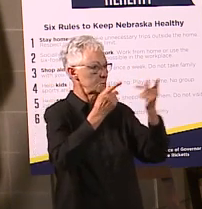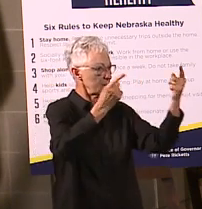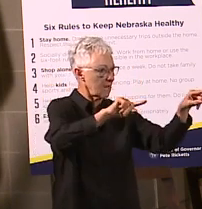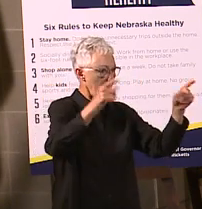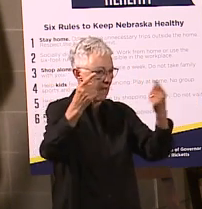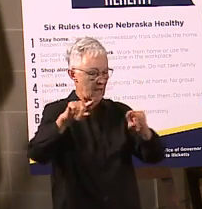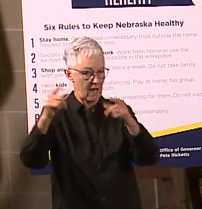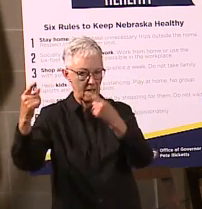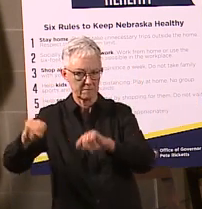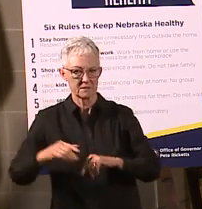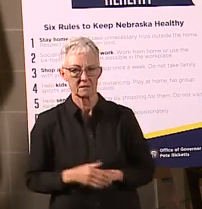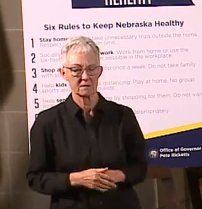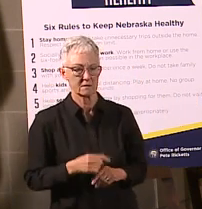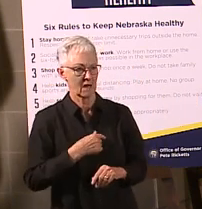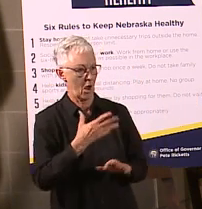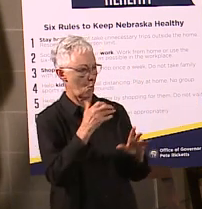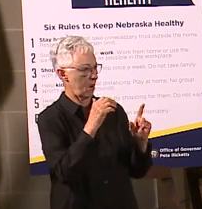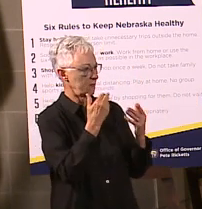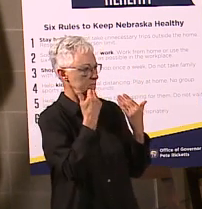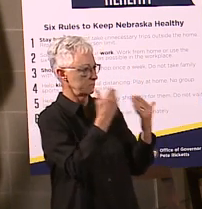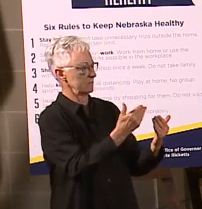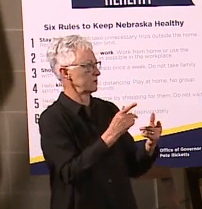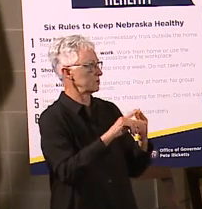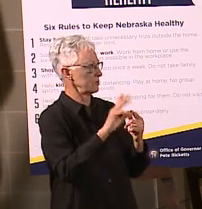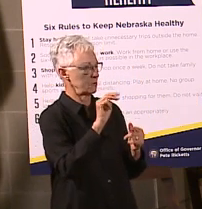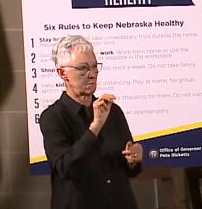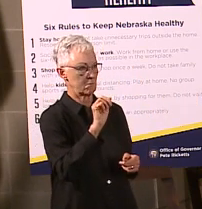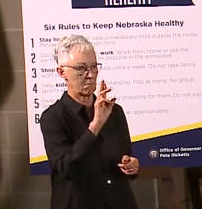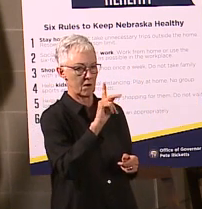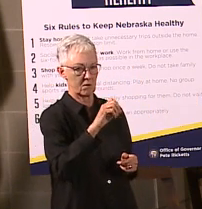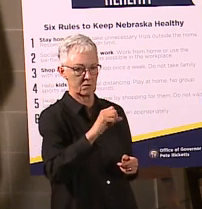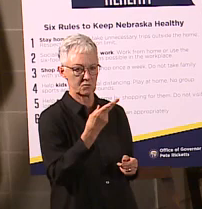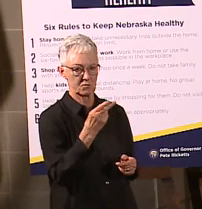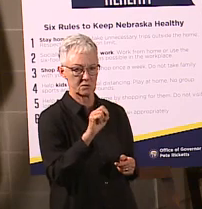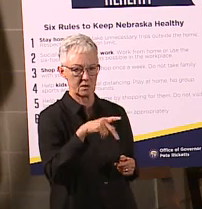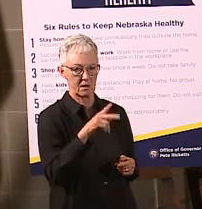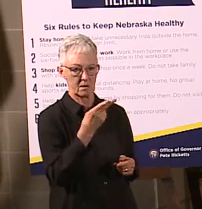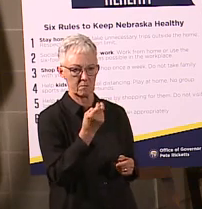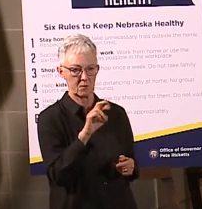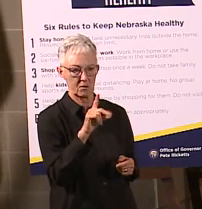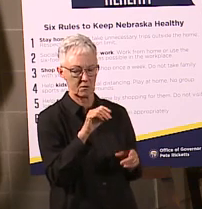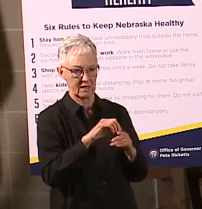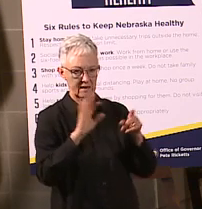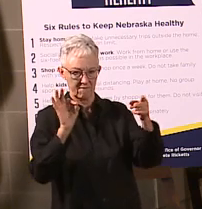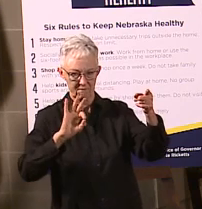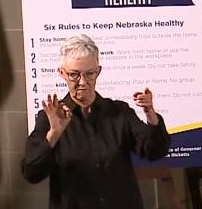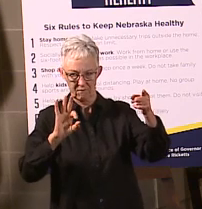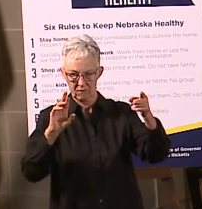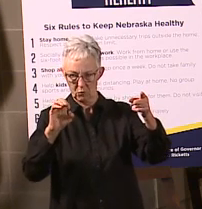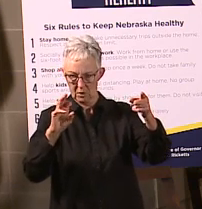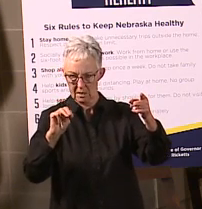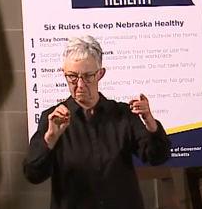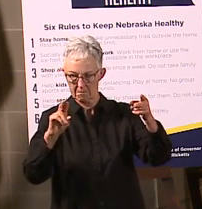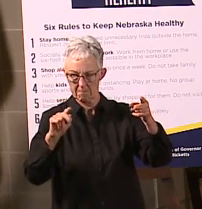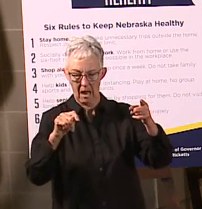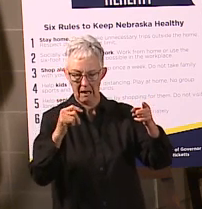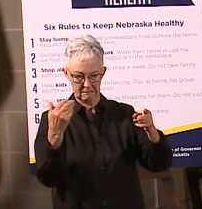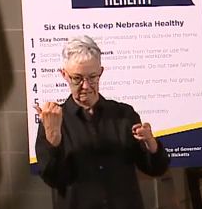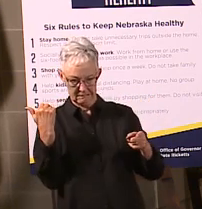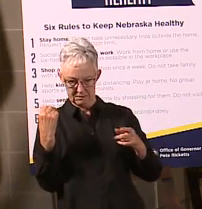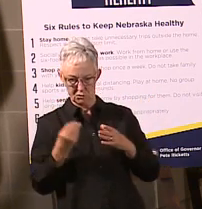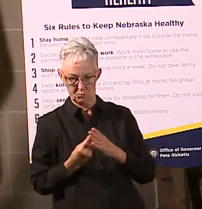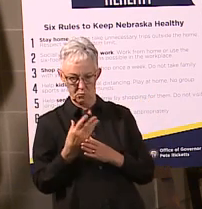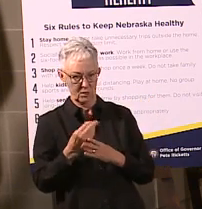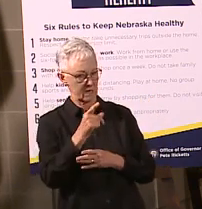Mark Shepard in Fremont. You know, he made the decision very quickly to go to spring break early, Dr. Logan, Dr. Joel